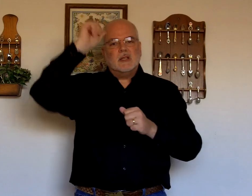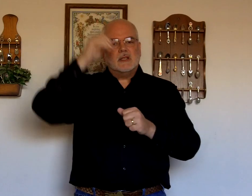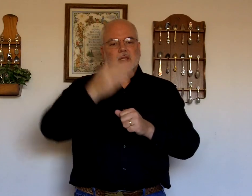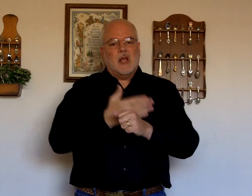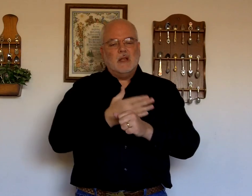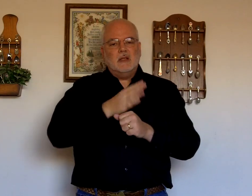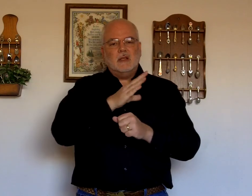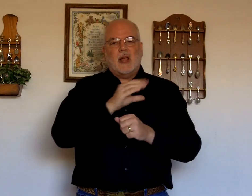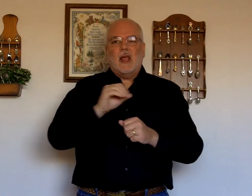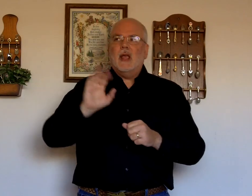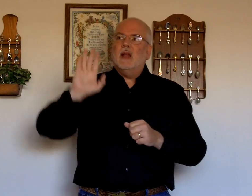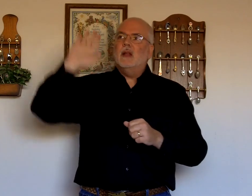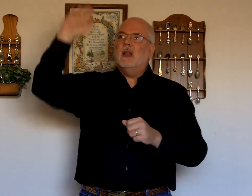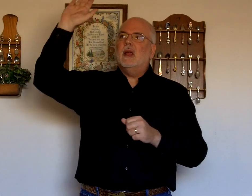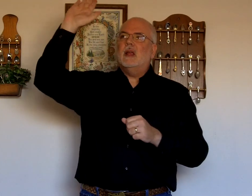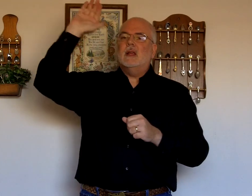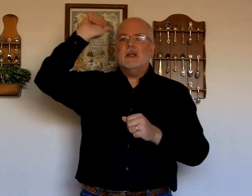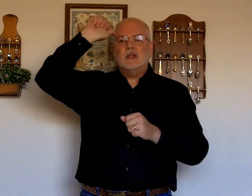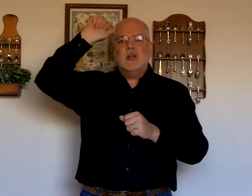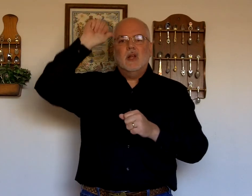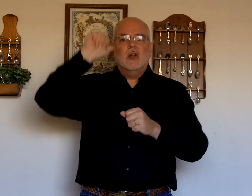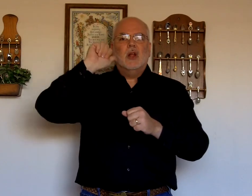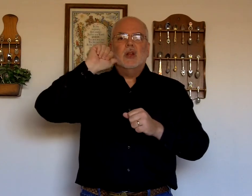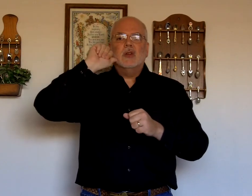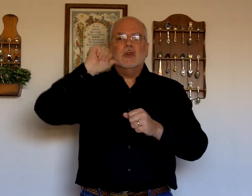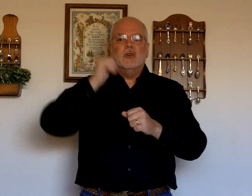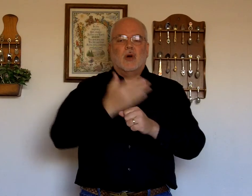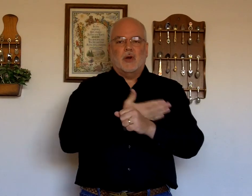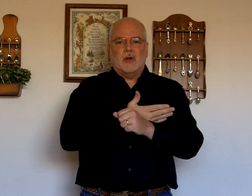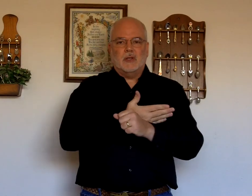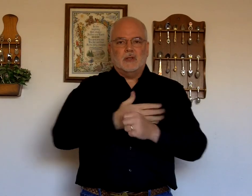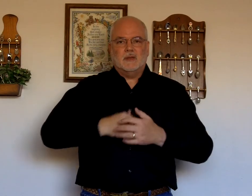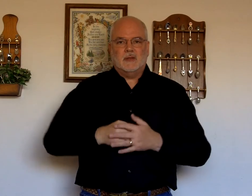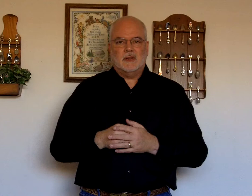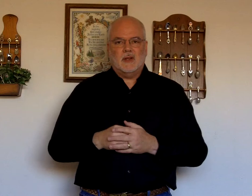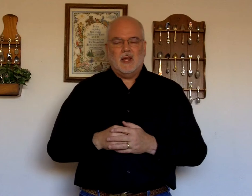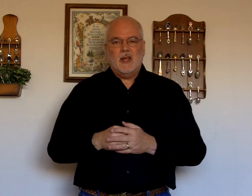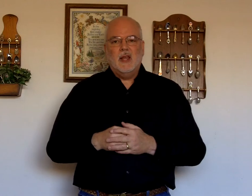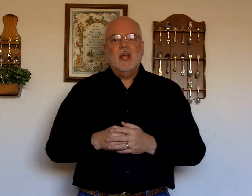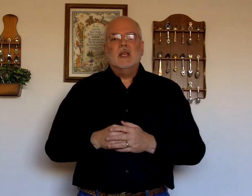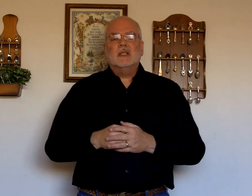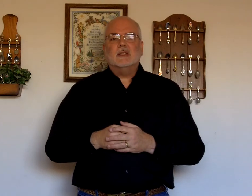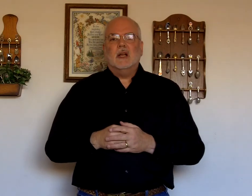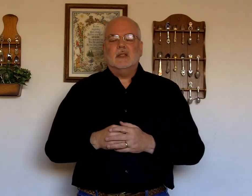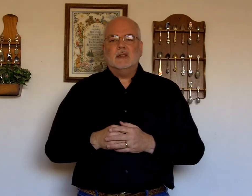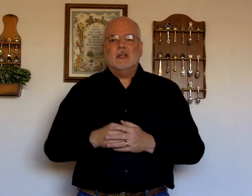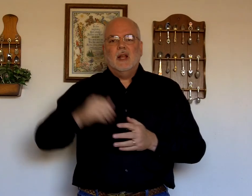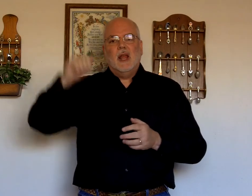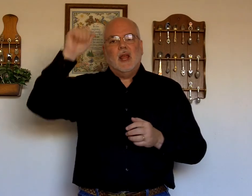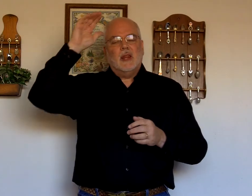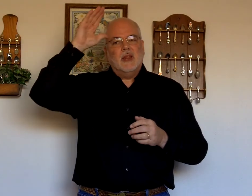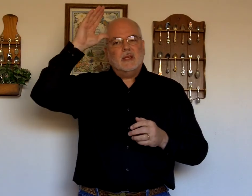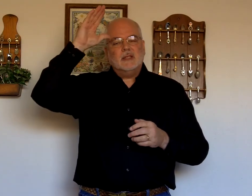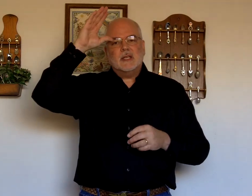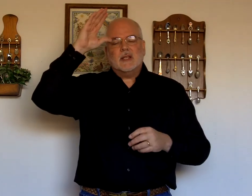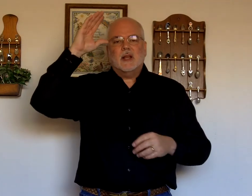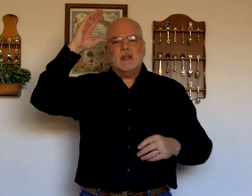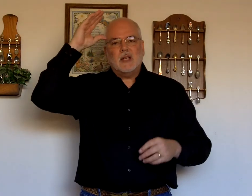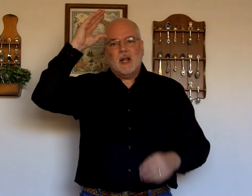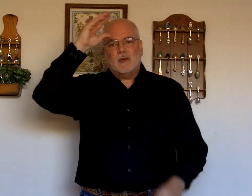Sons. And. His. Daughters. Okay. Sons. This is the sign for